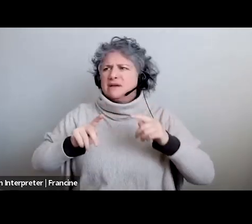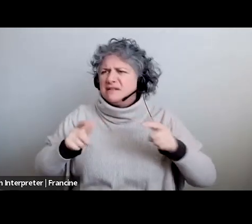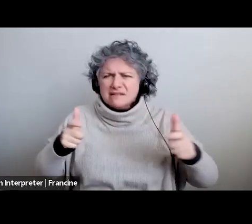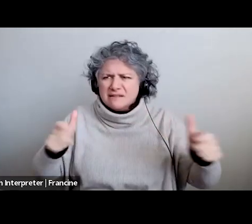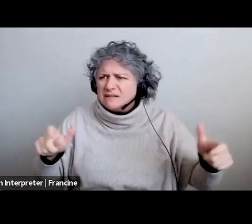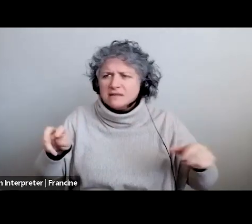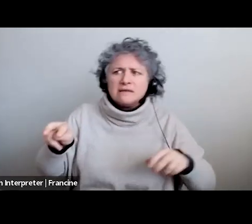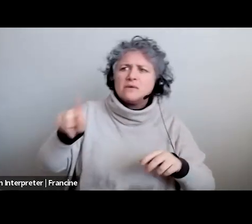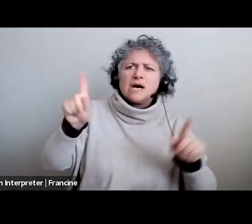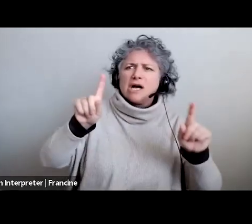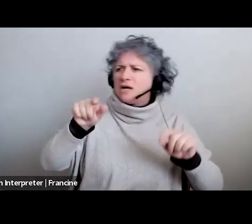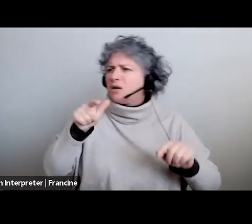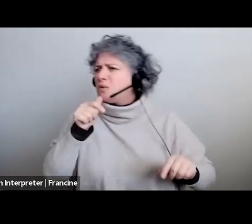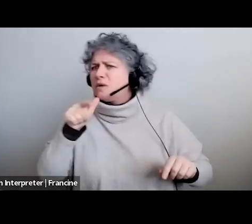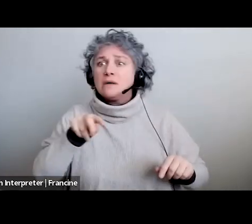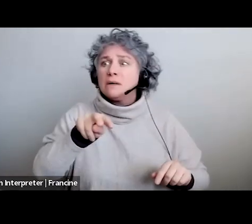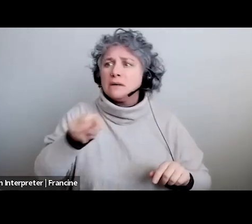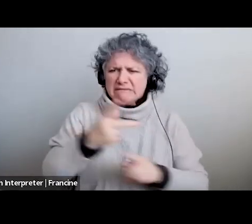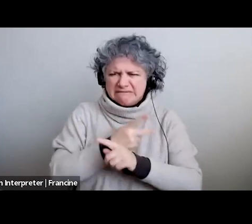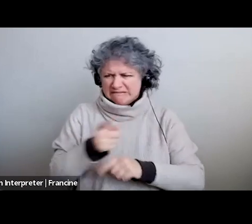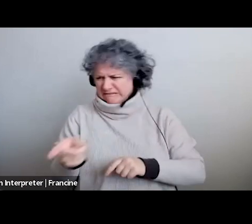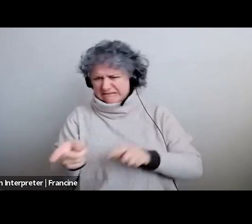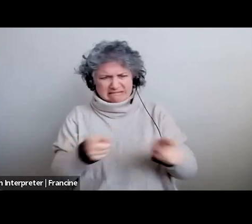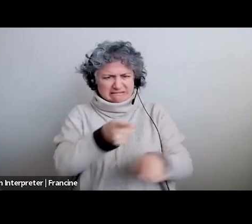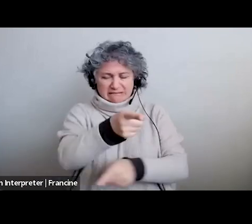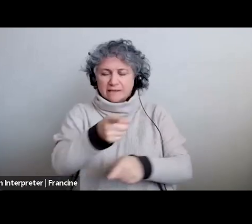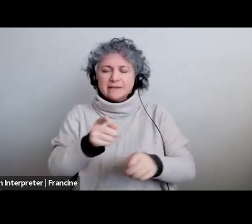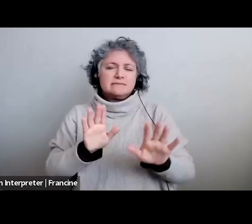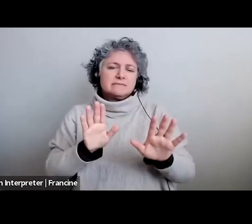class and we have to try to figure out who you are